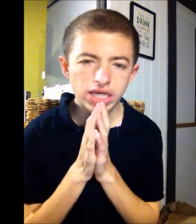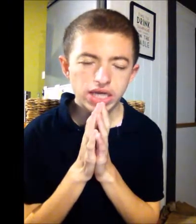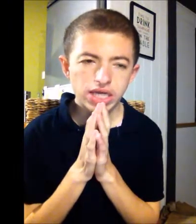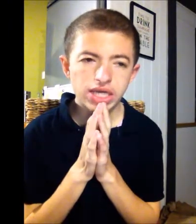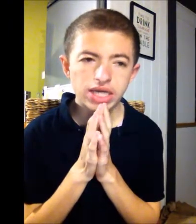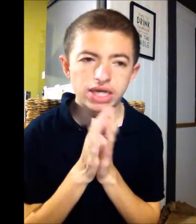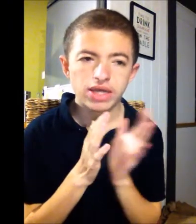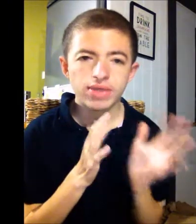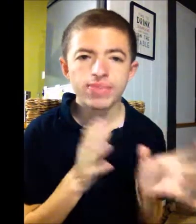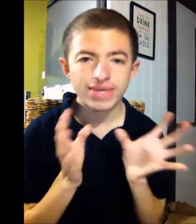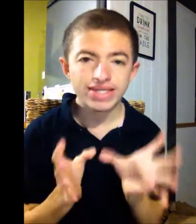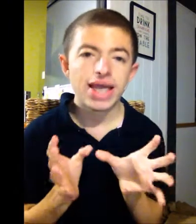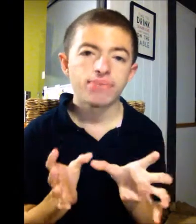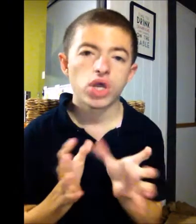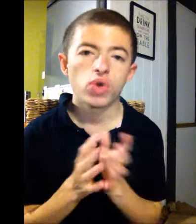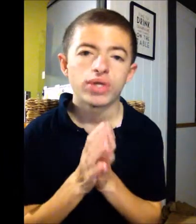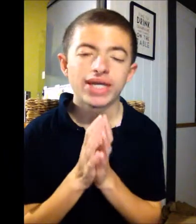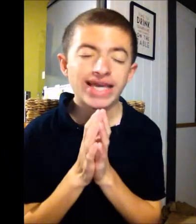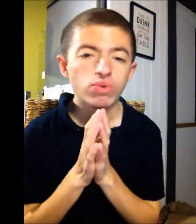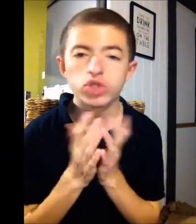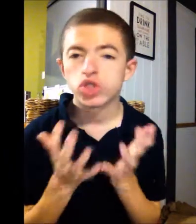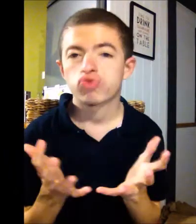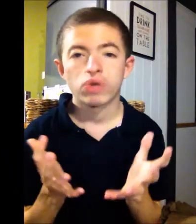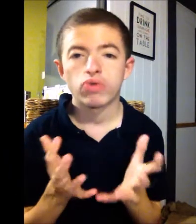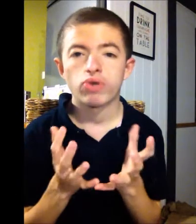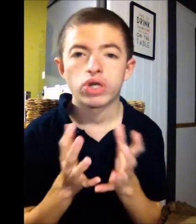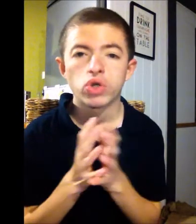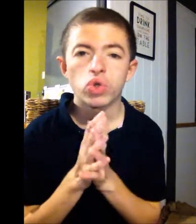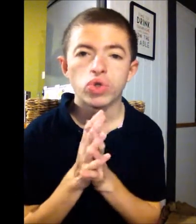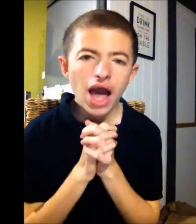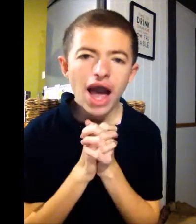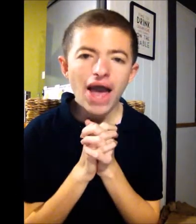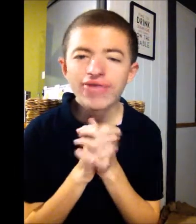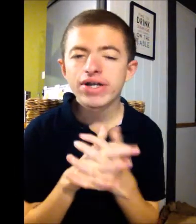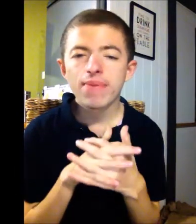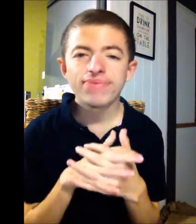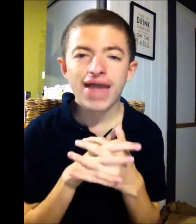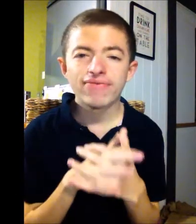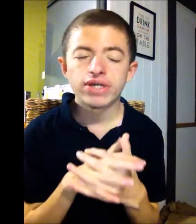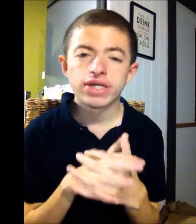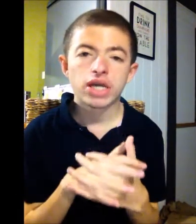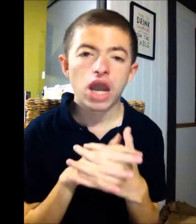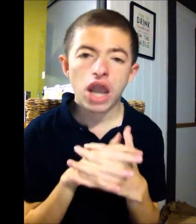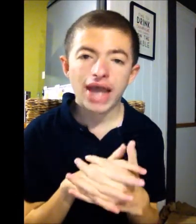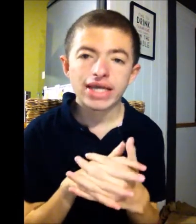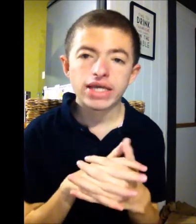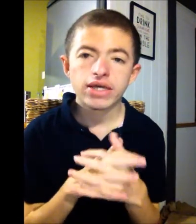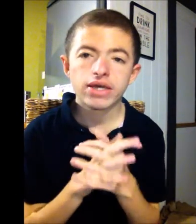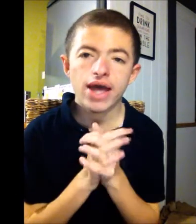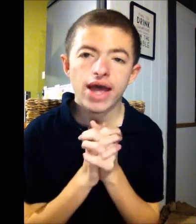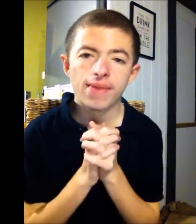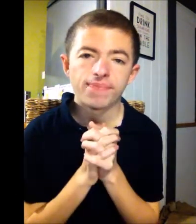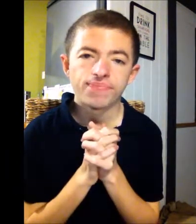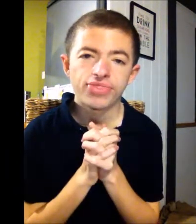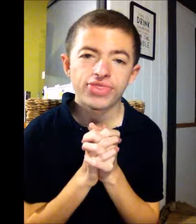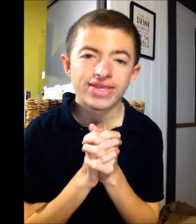in this episode, he was just really, really good. I think I'm definitely gonna like, um, this